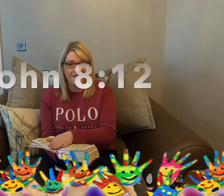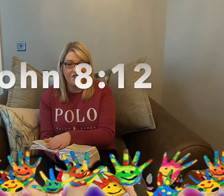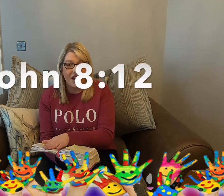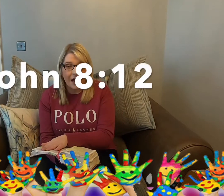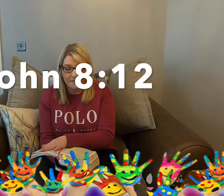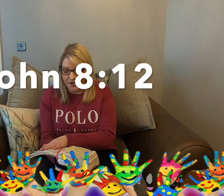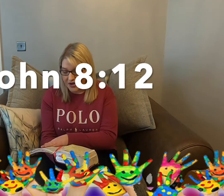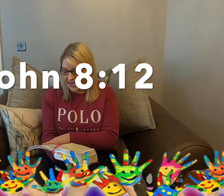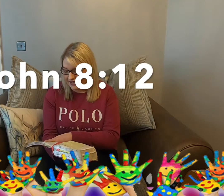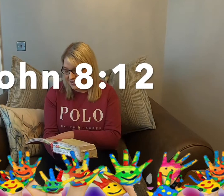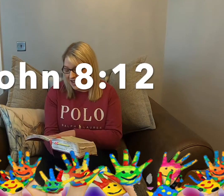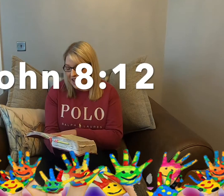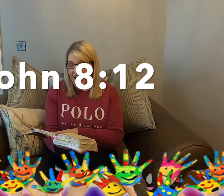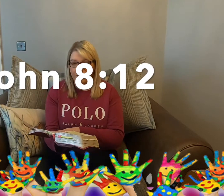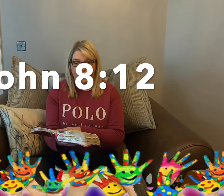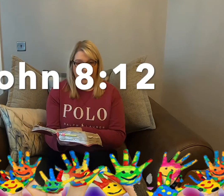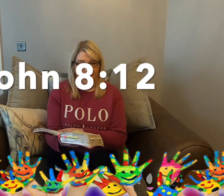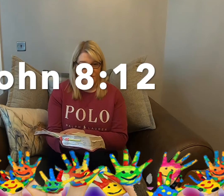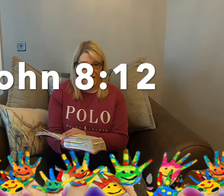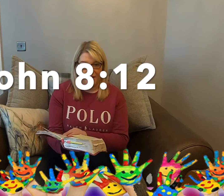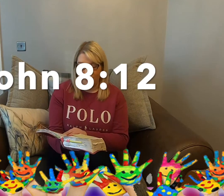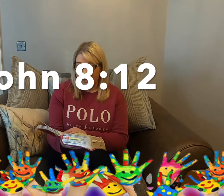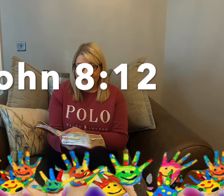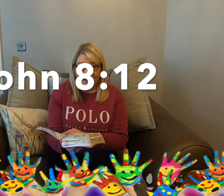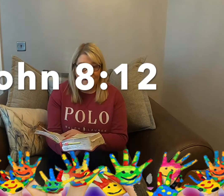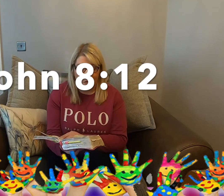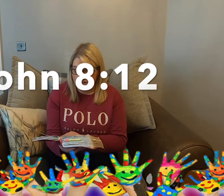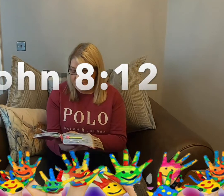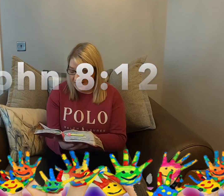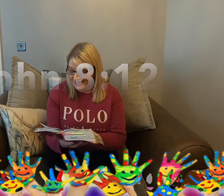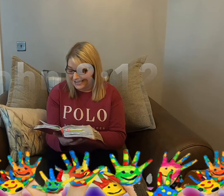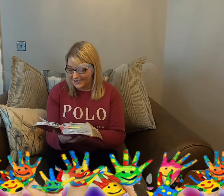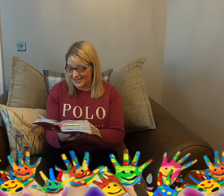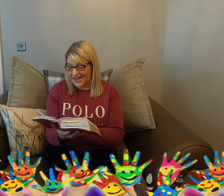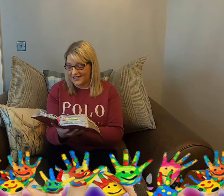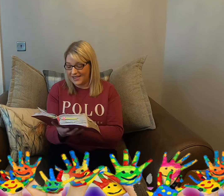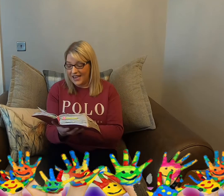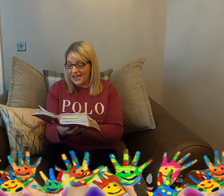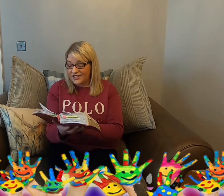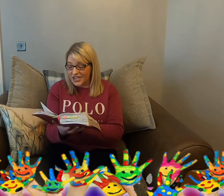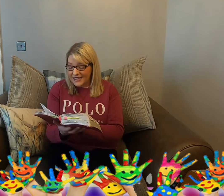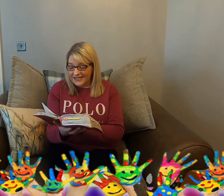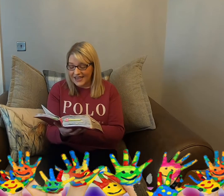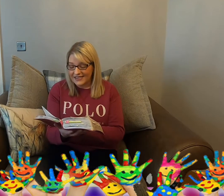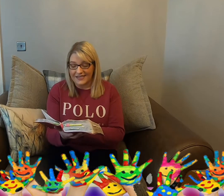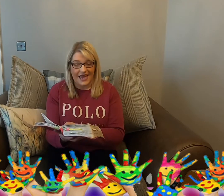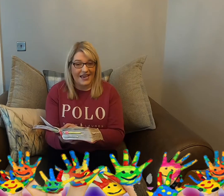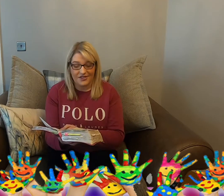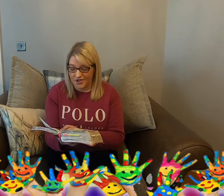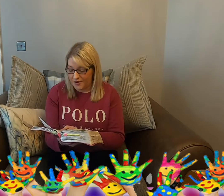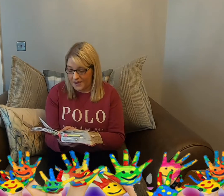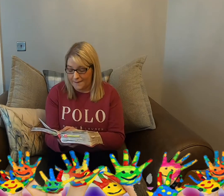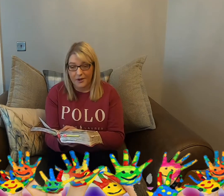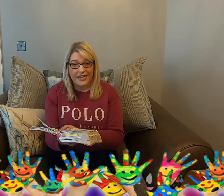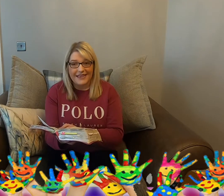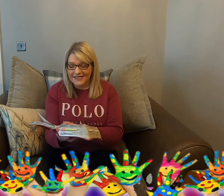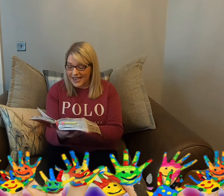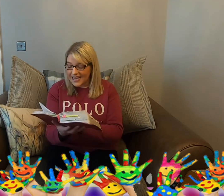chapter 8 and verse 12. This is what Jesus said. Jesus said to the people, he said,